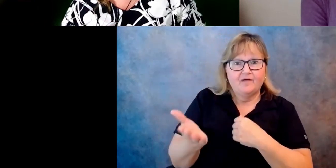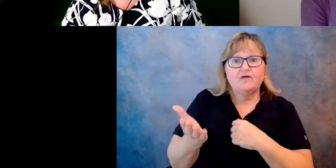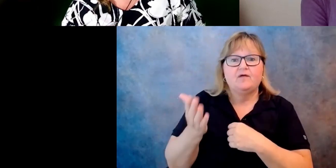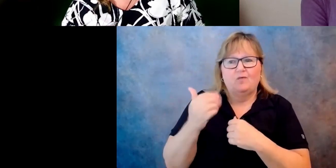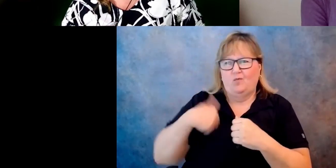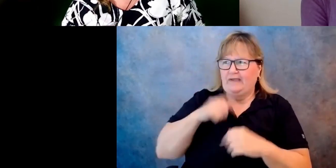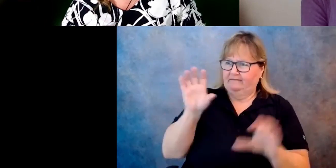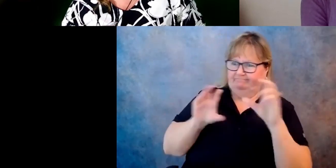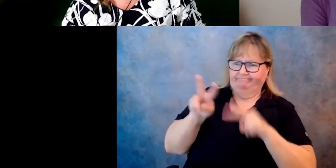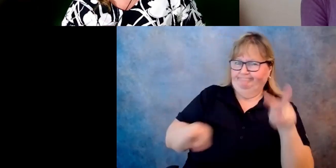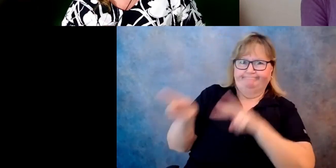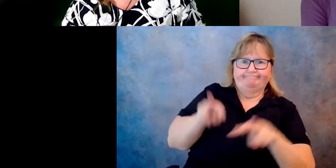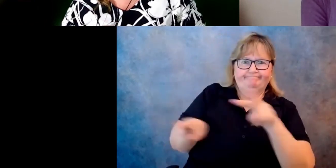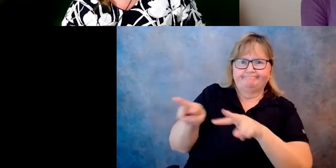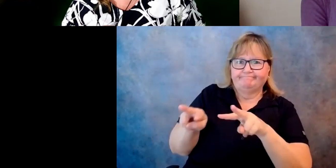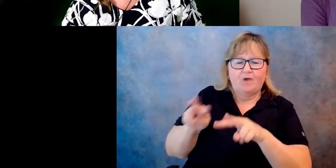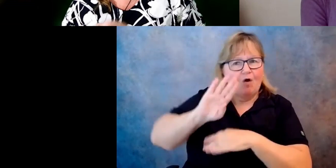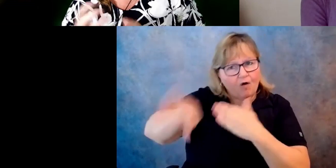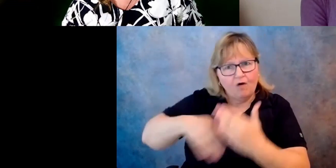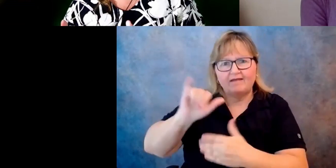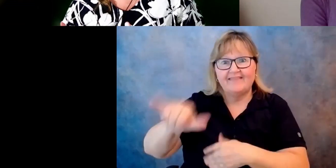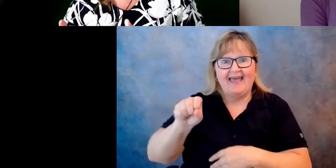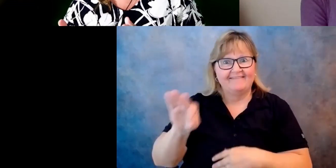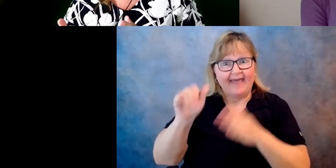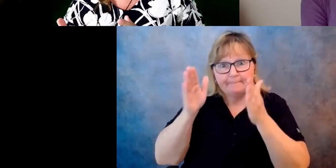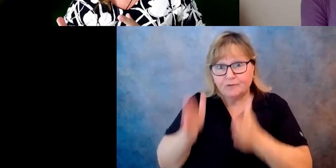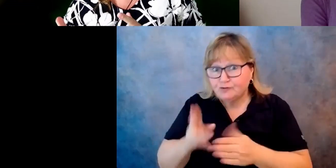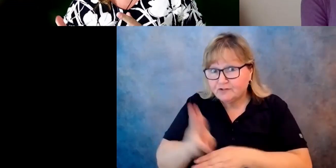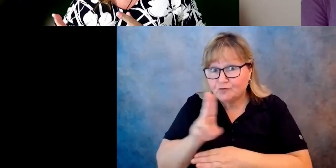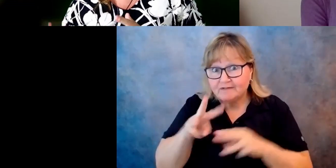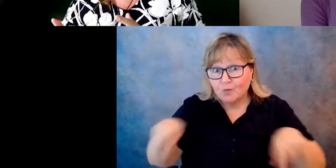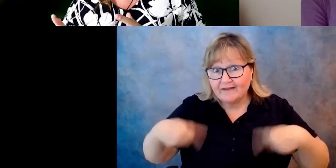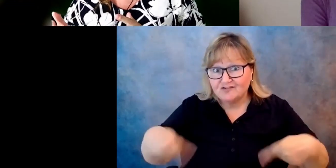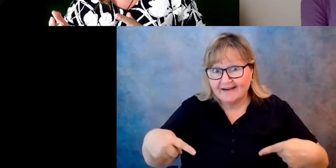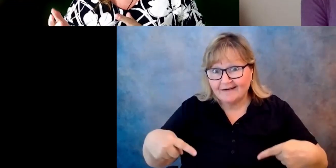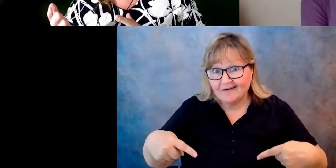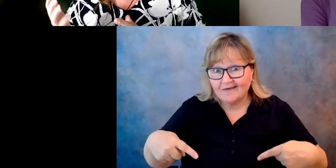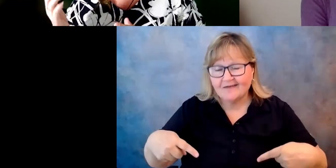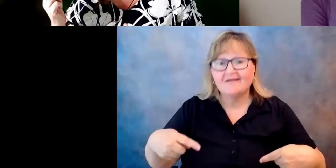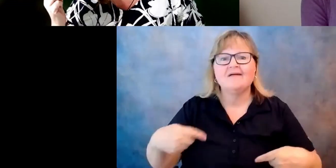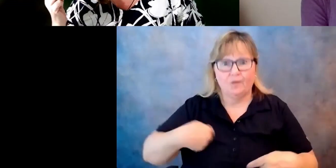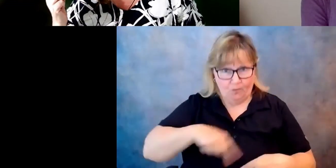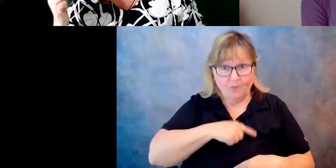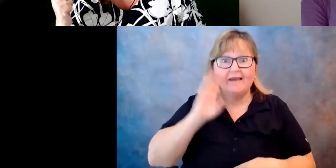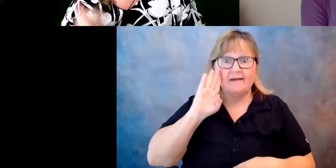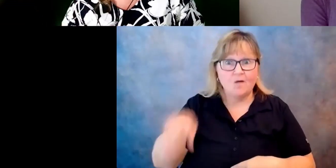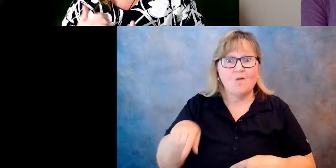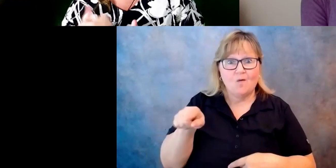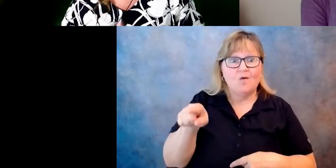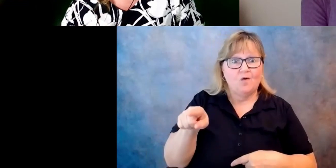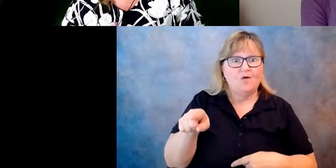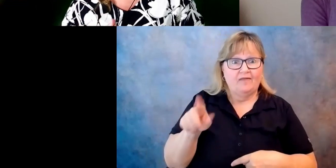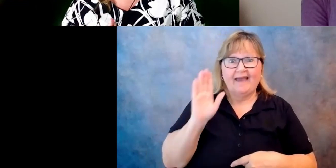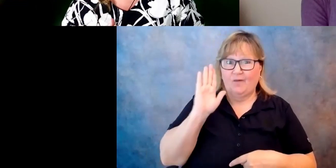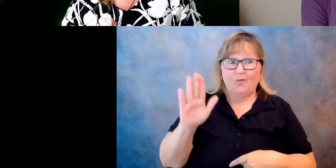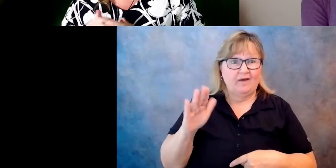that. Um, and if that, that person uses a wheelchair and we know that, that they're going